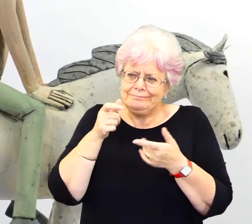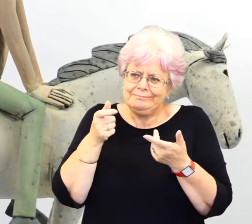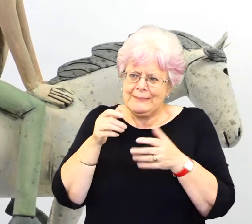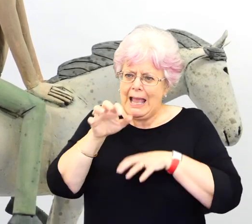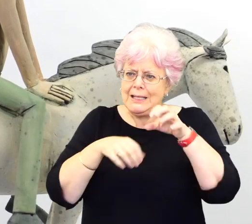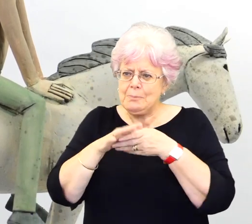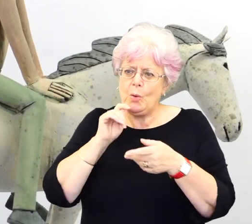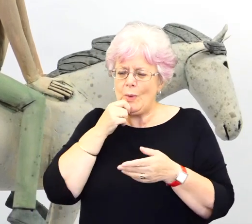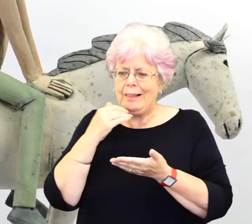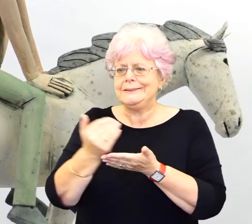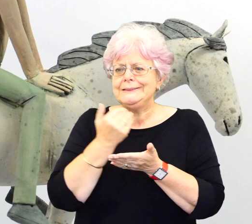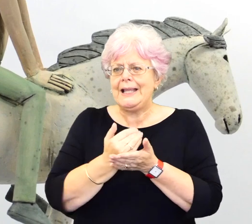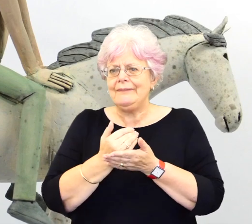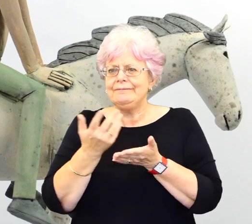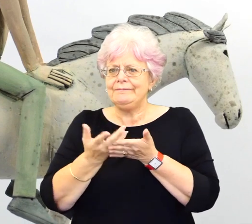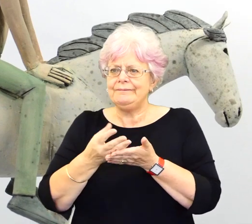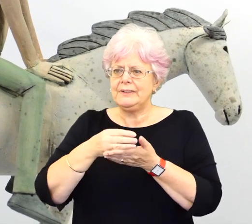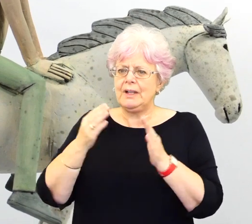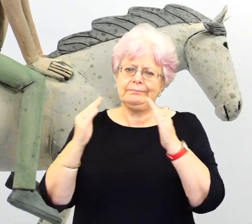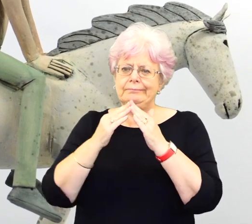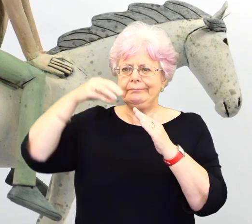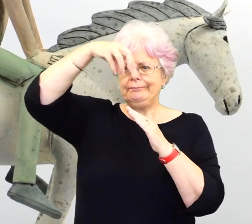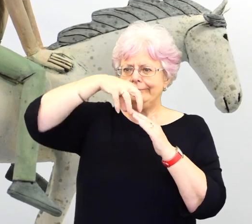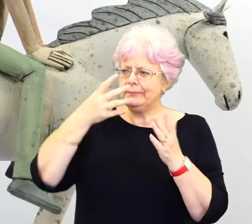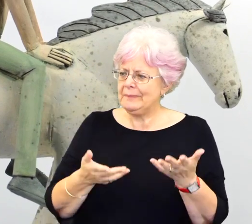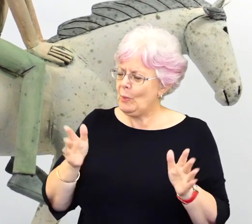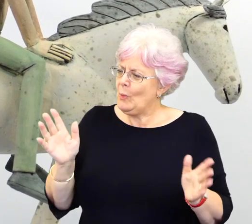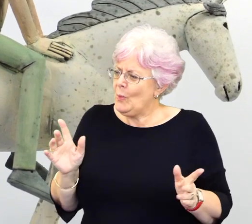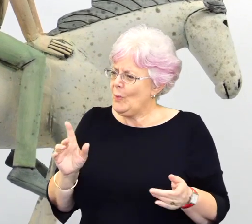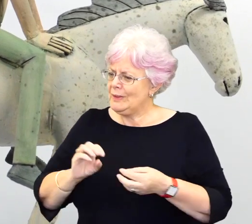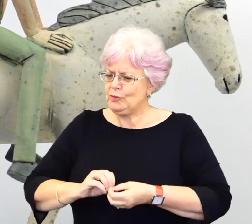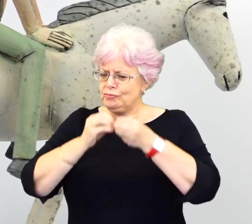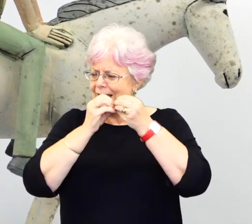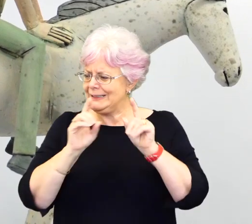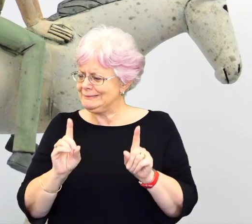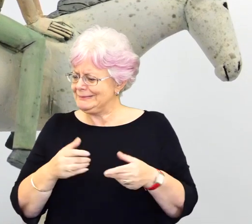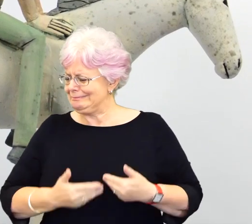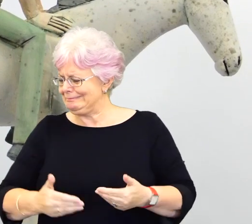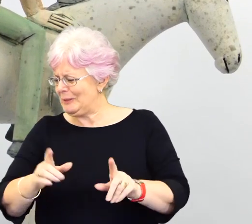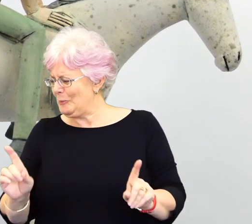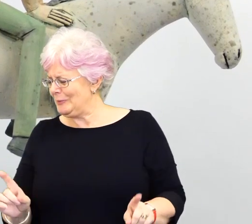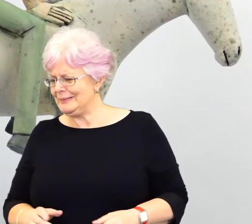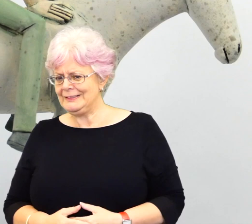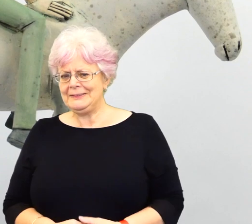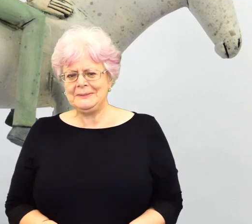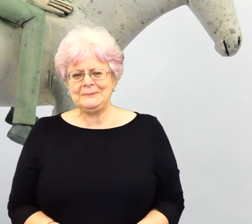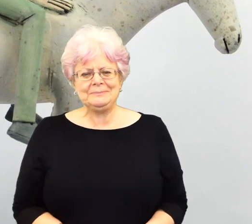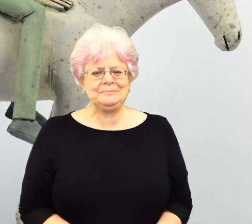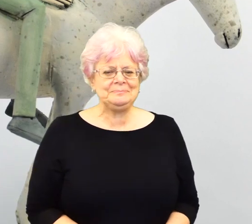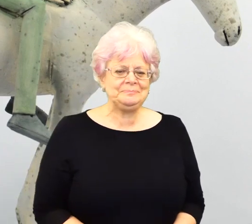going to be safe on hills, so that you can just enjoy making that leg, well, to a degree, but I think, yeah, you're trying to make very simple,